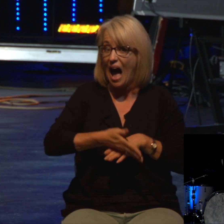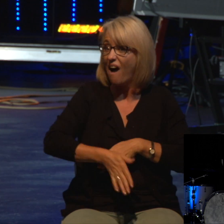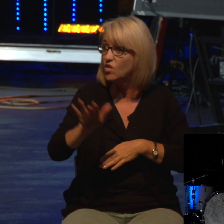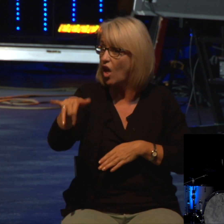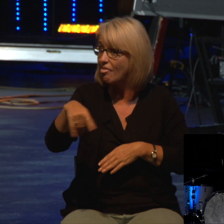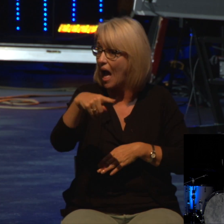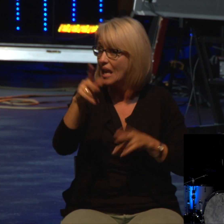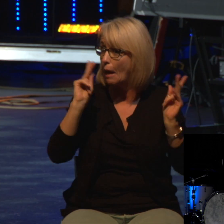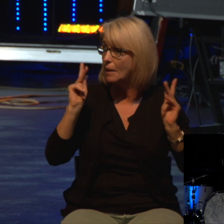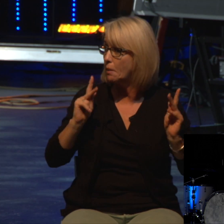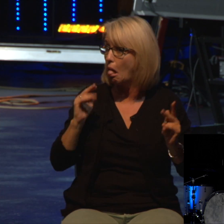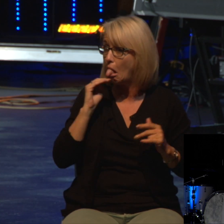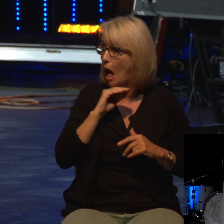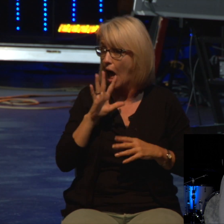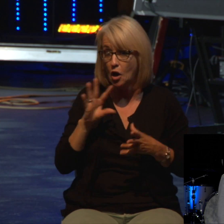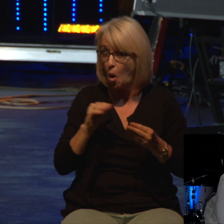what they said about their giving after that I would imagine.